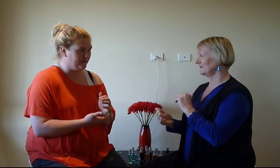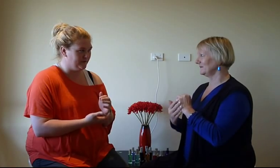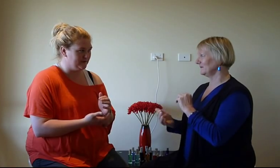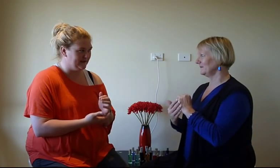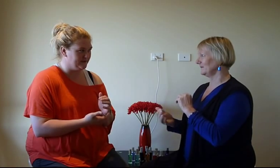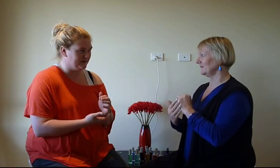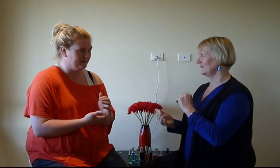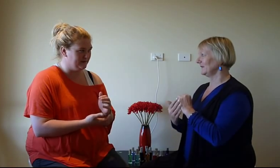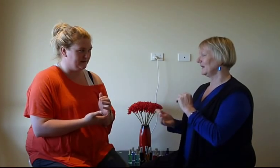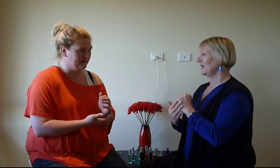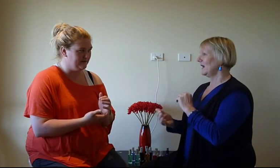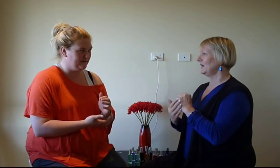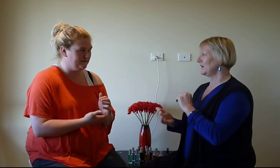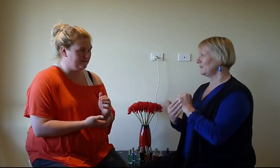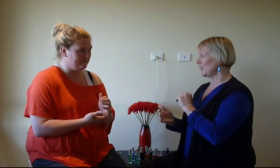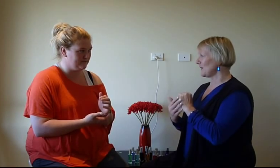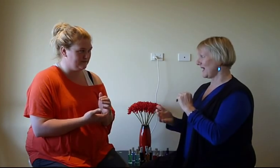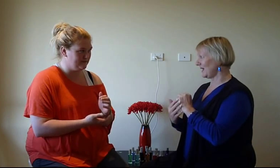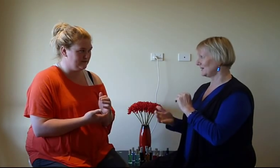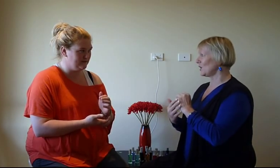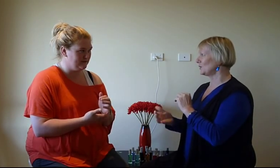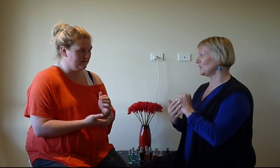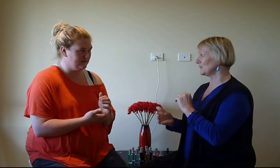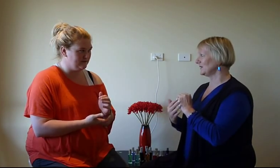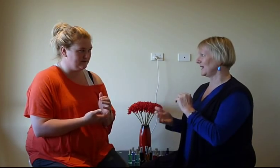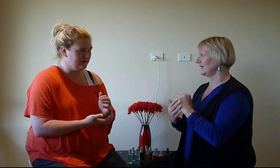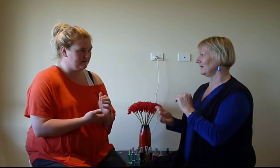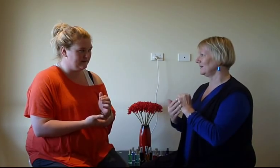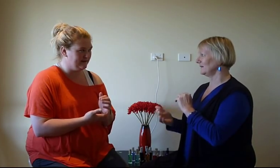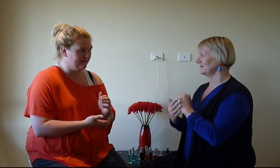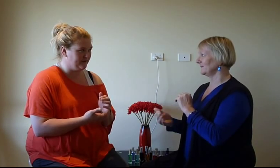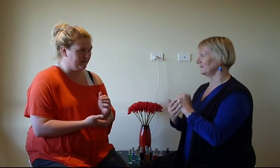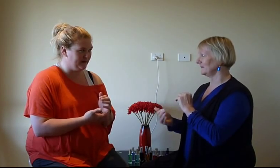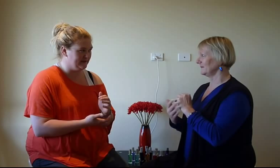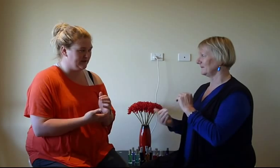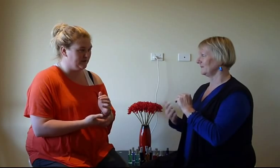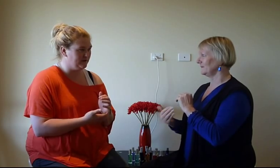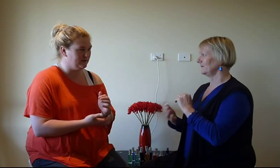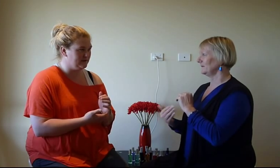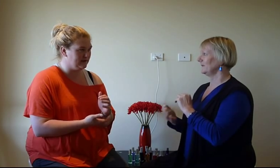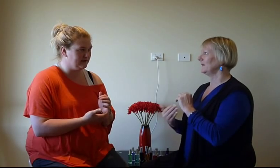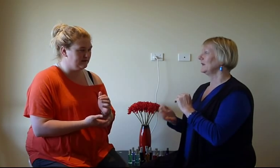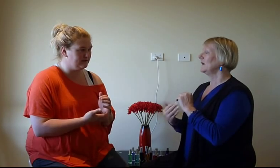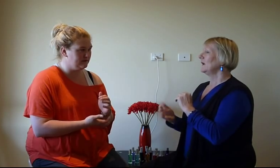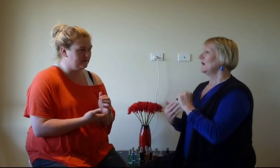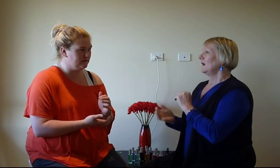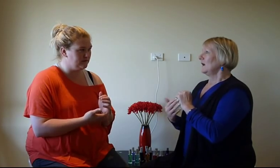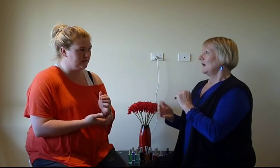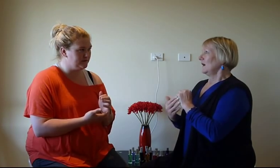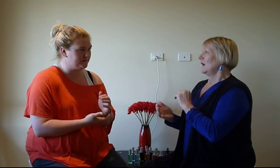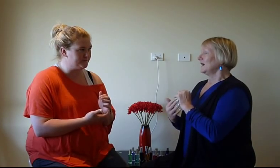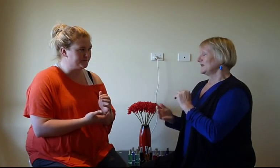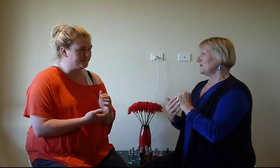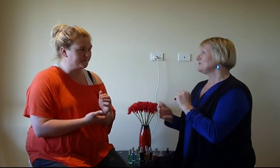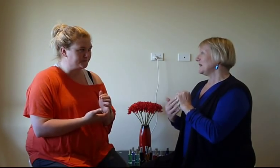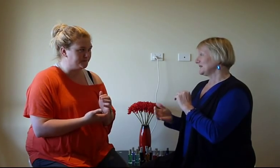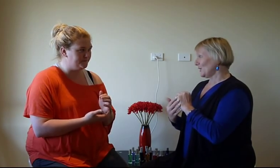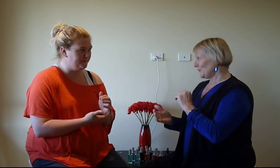all this anger trapped in there. And even though my hand's holding all this anger. And even though my hand's holding all this anger. I accept myself.